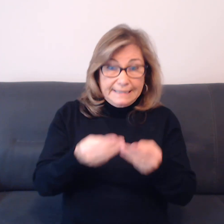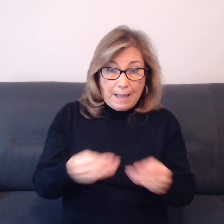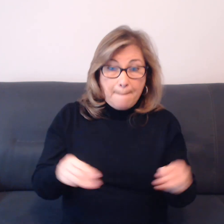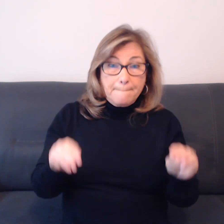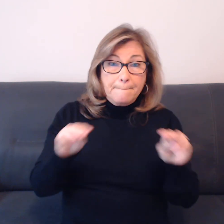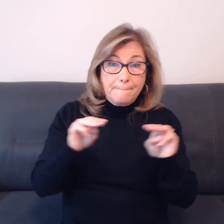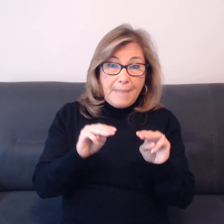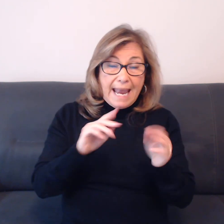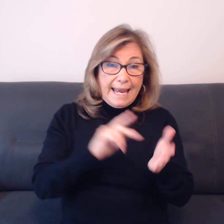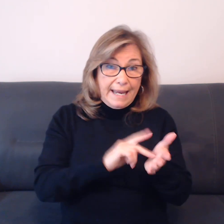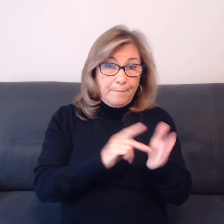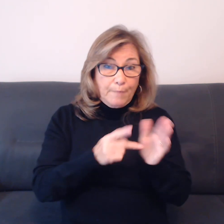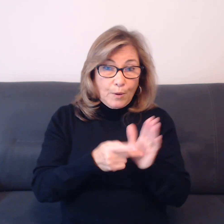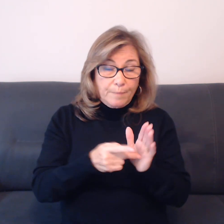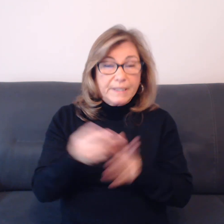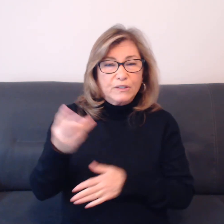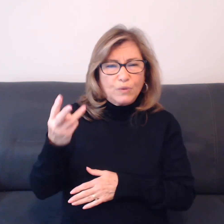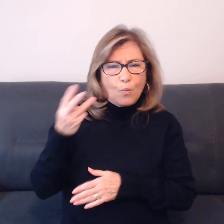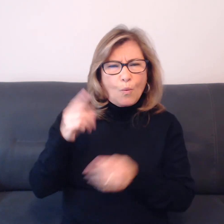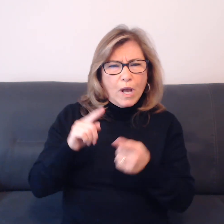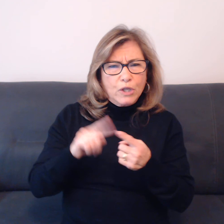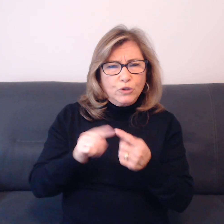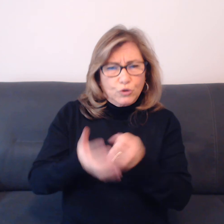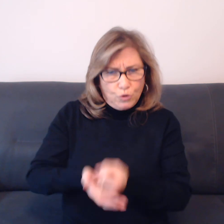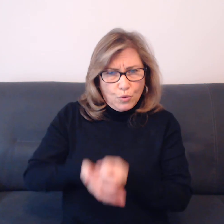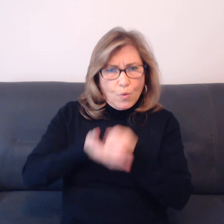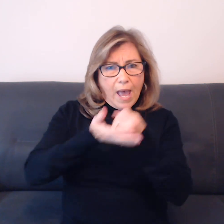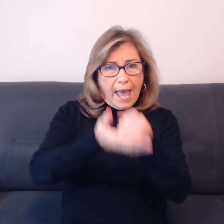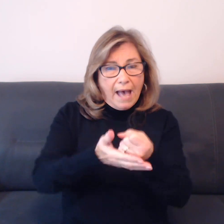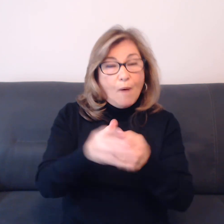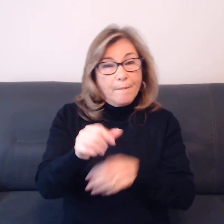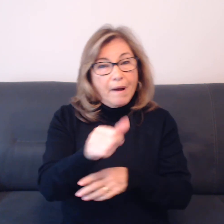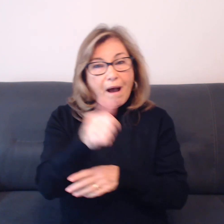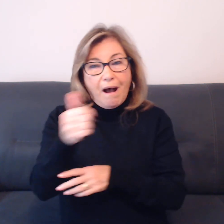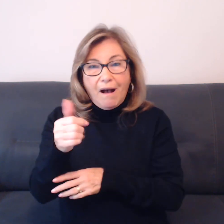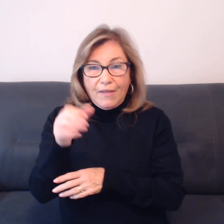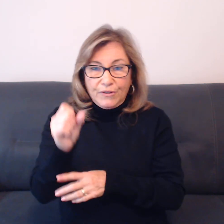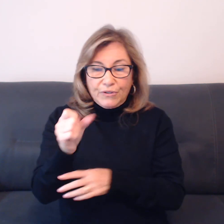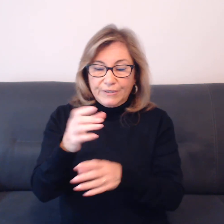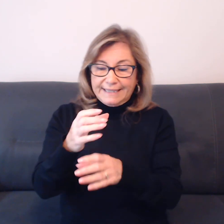to help others get out of the burning building.